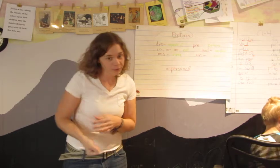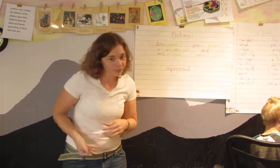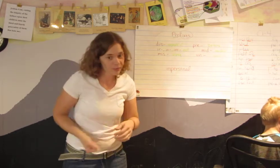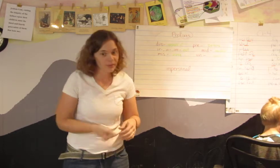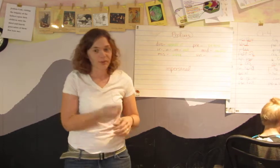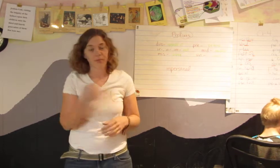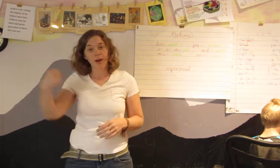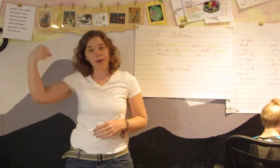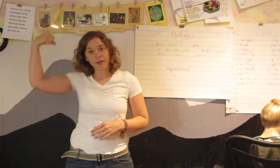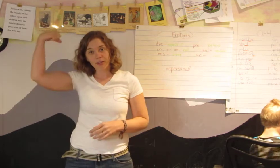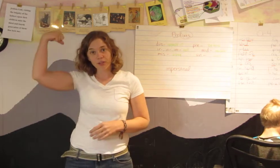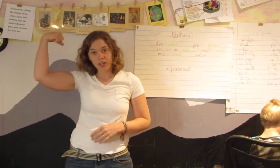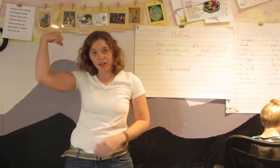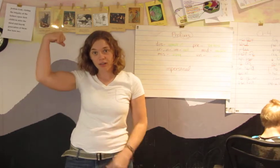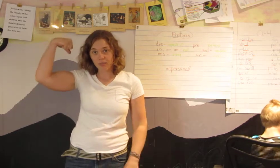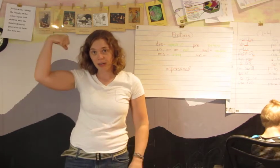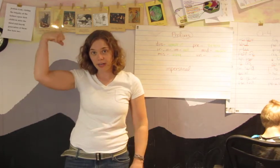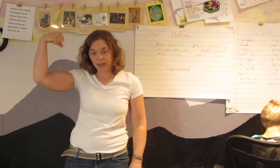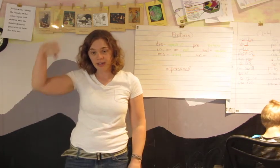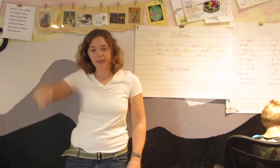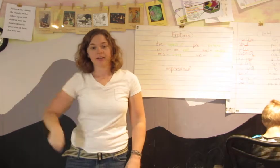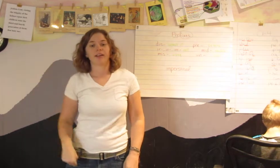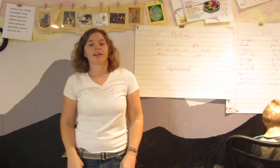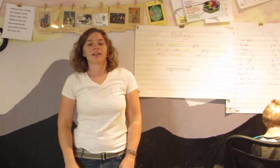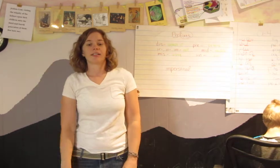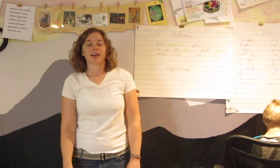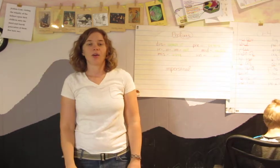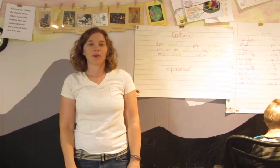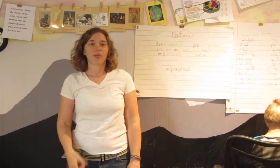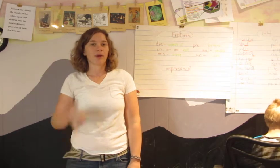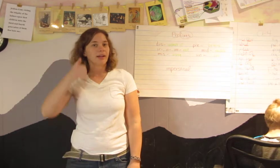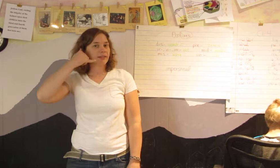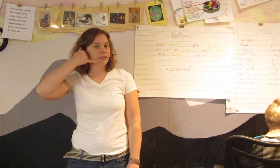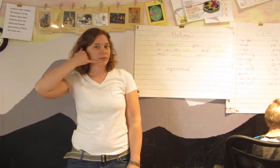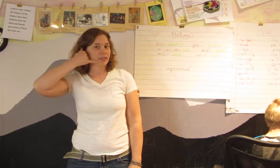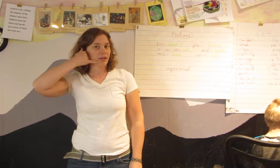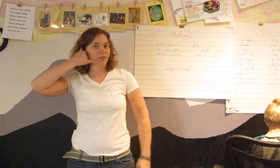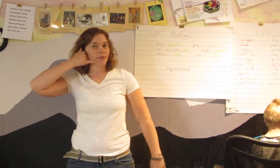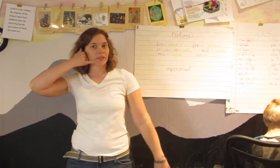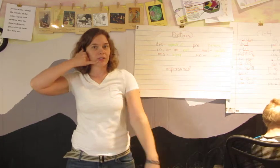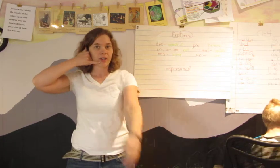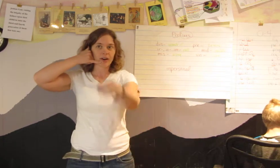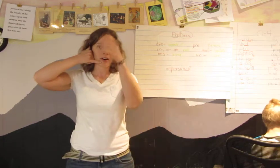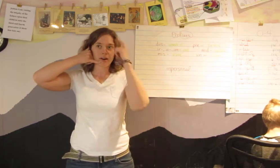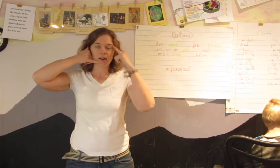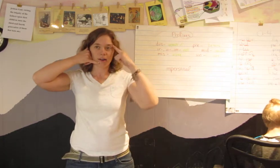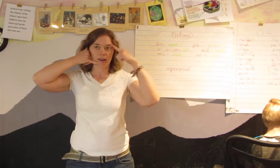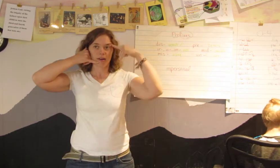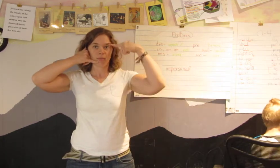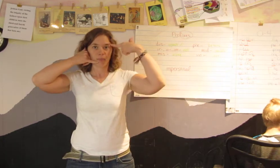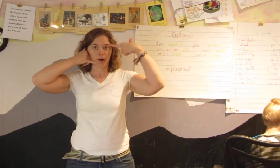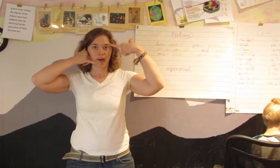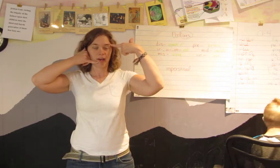mitochondria mighty cell membrane put a cell phone to your ear and a brain